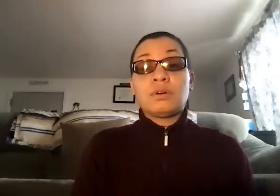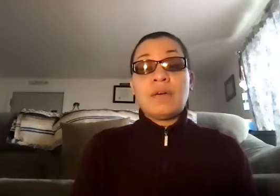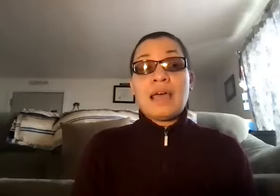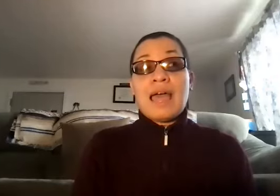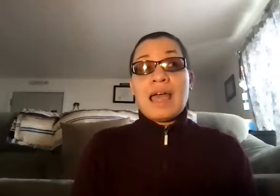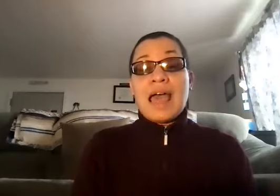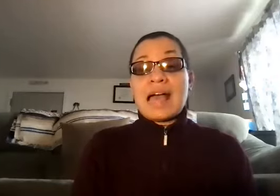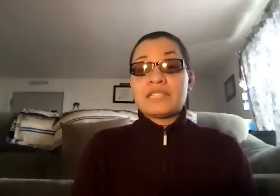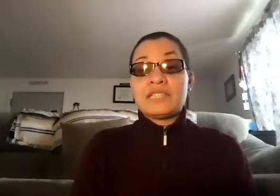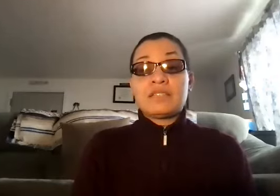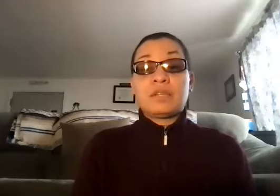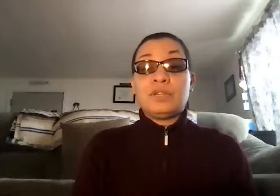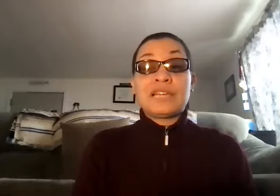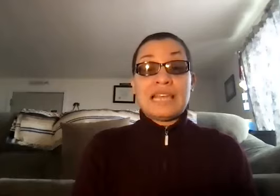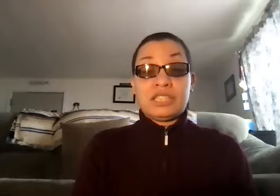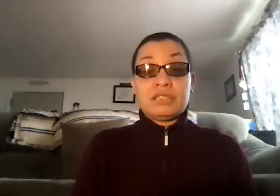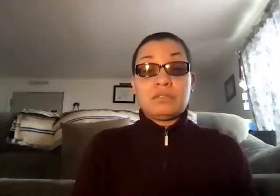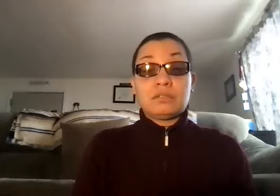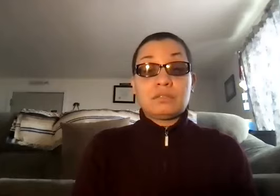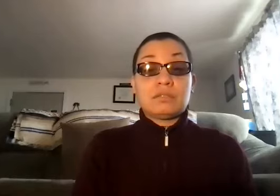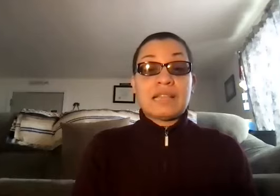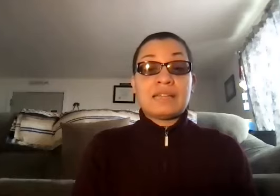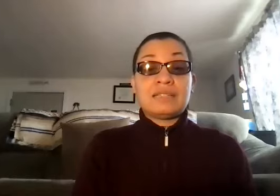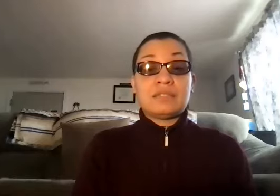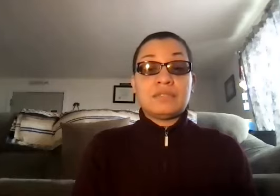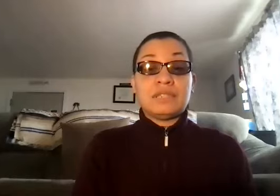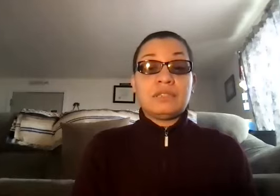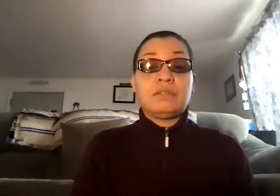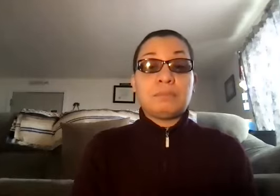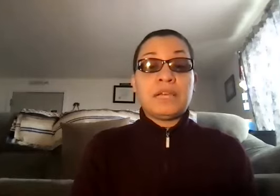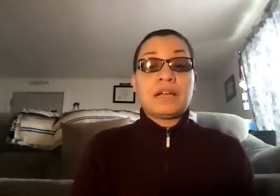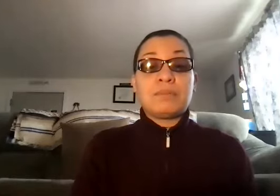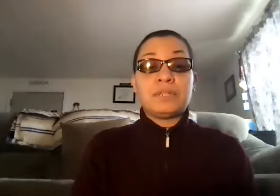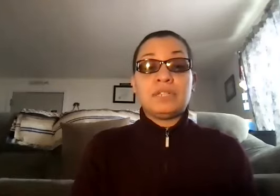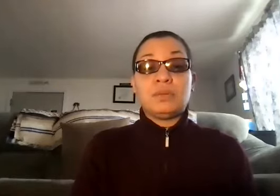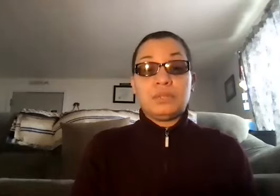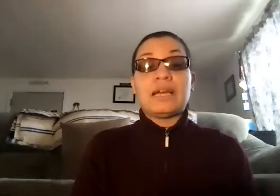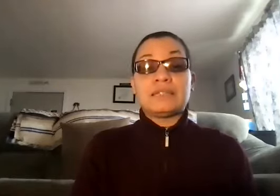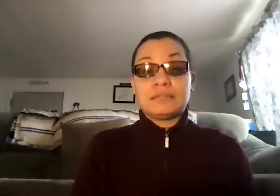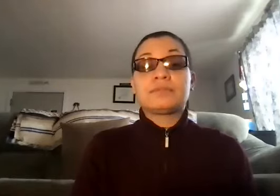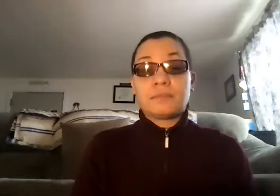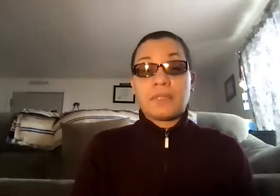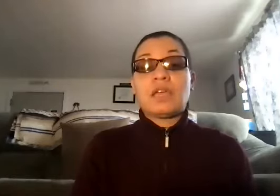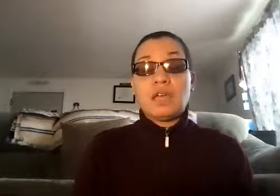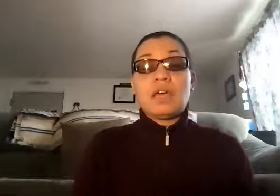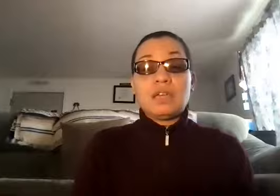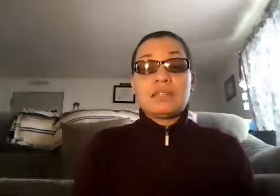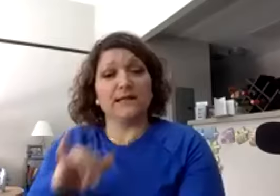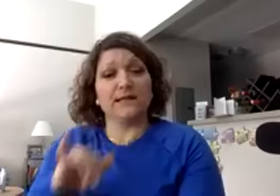Harris Communication. That is a really big company. Yeah. Oh, really? It's a